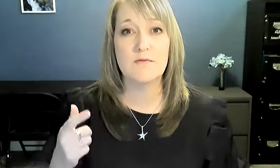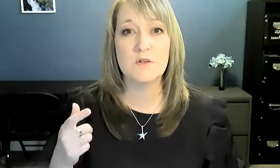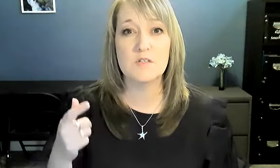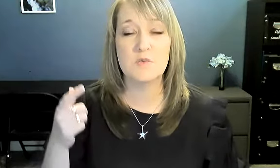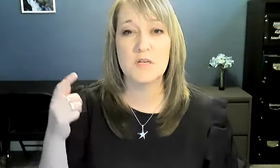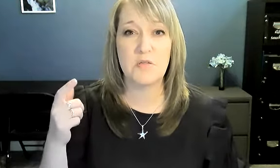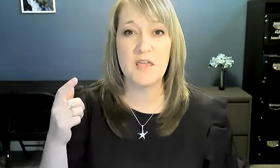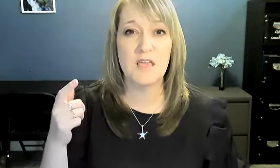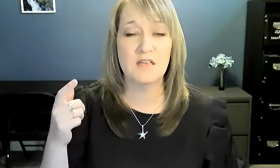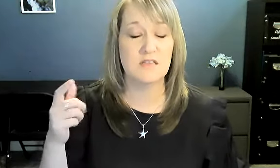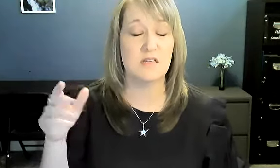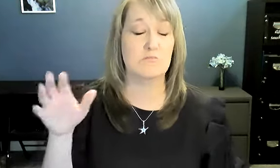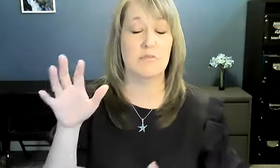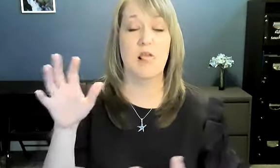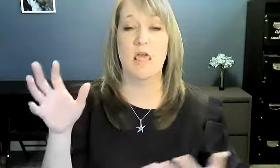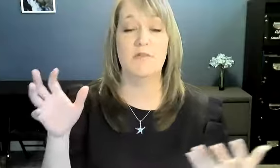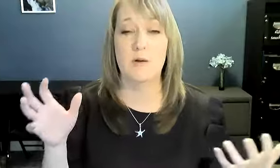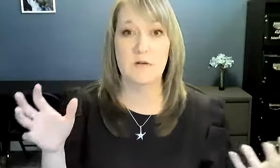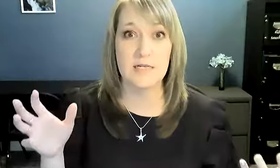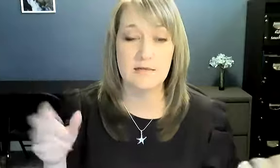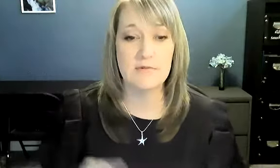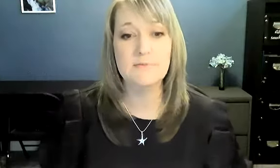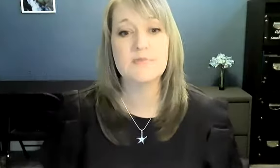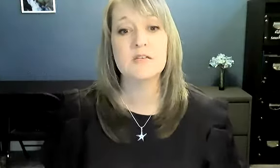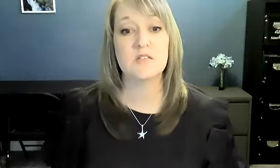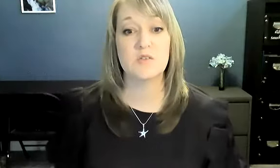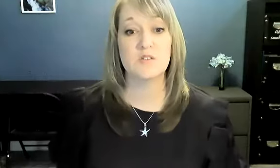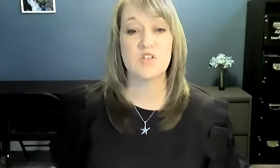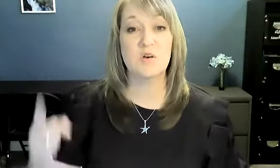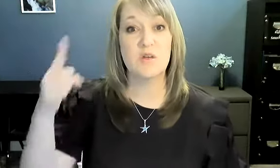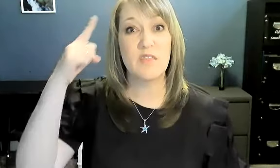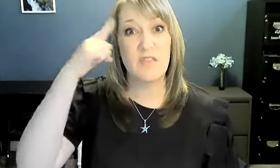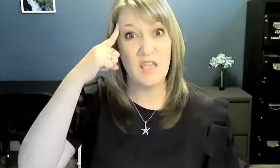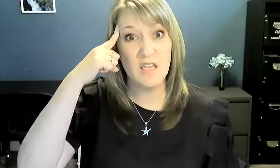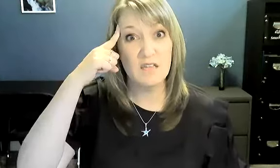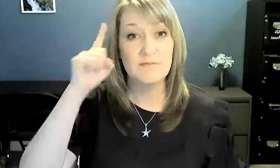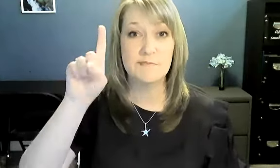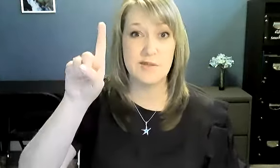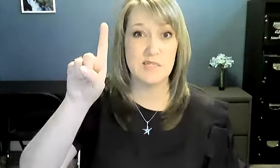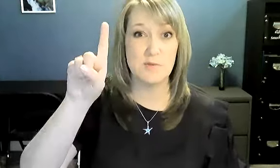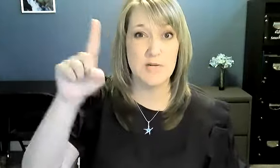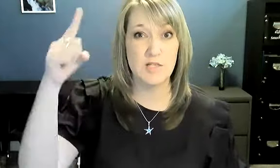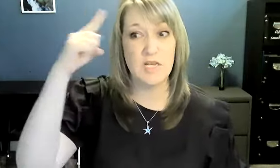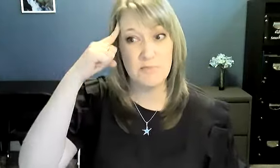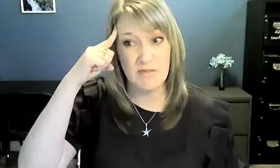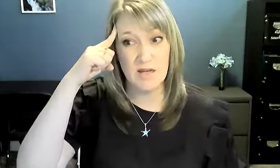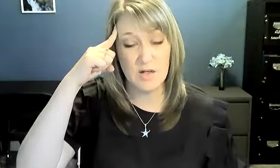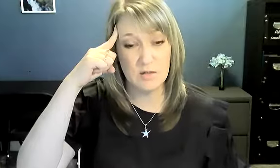confuse is when you're thinking is, like, everywhere crazy, right? So you start with think. So it's a number one handshape at your